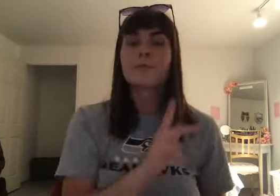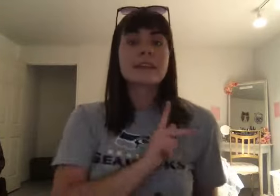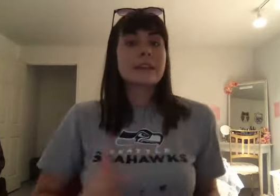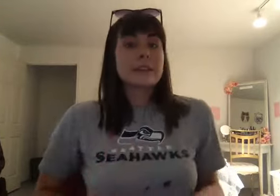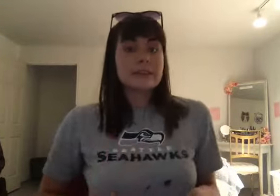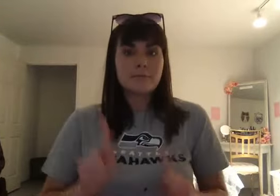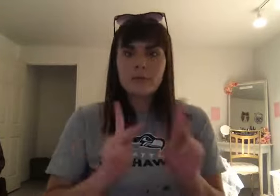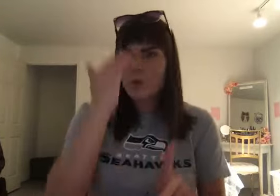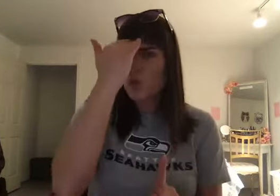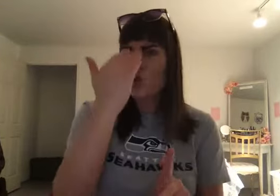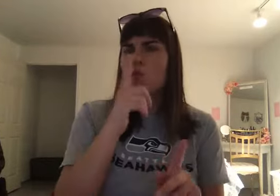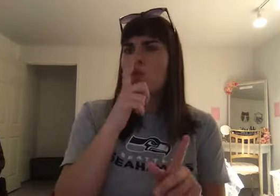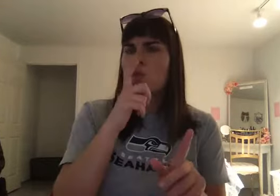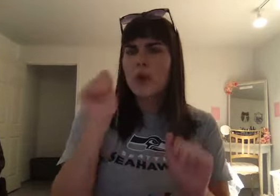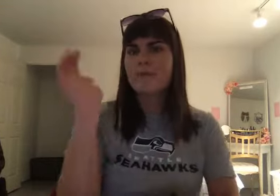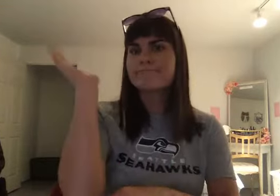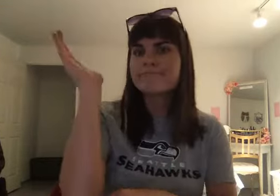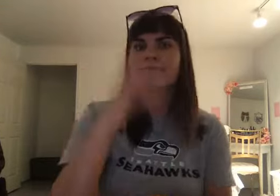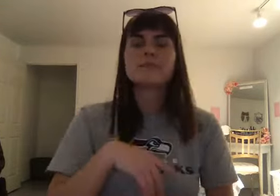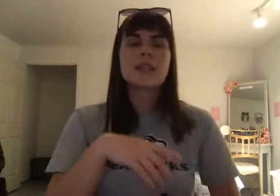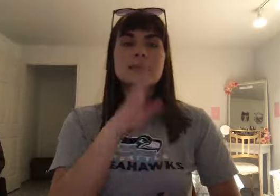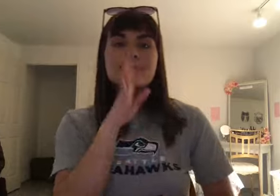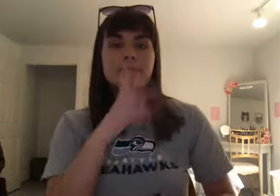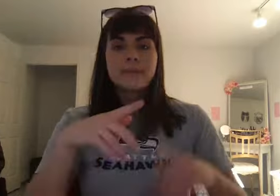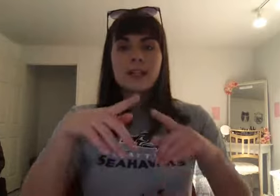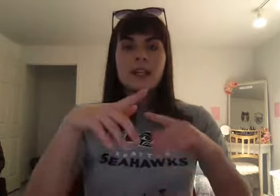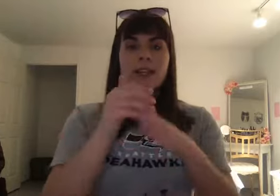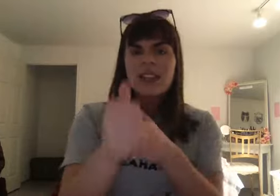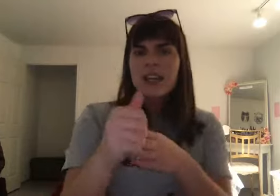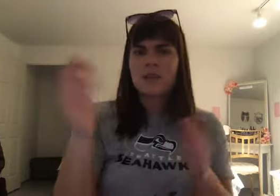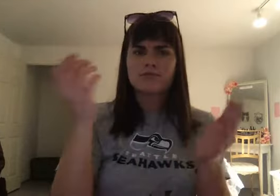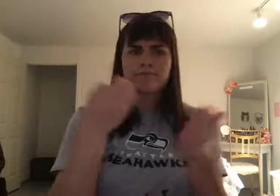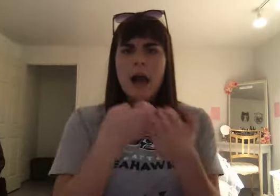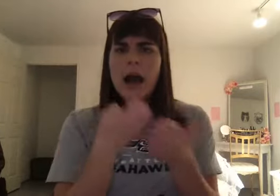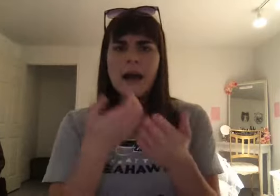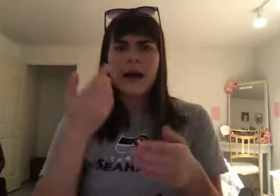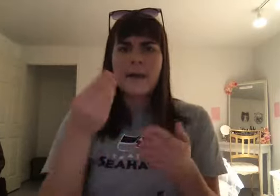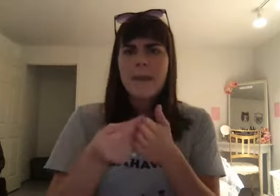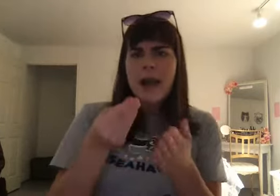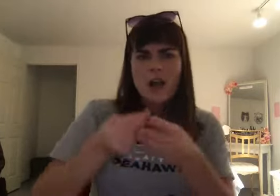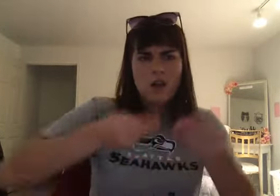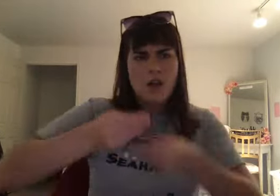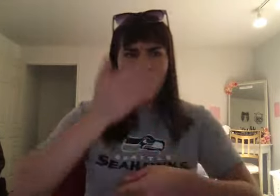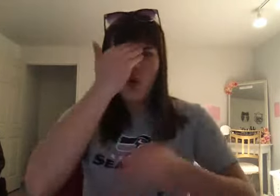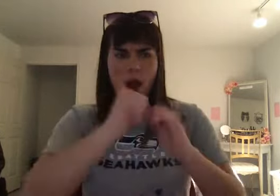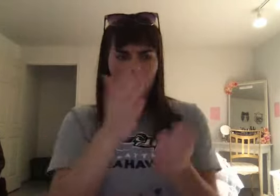how to speak. How to lead. How to command economies and social groups. Landowners. How to distribute land. How to